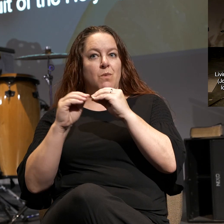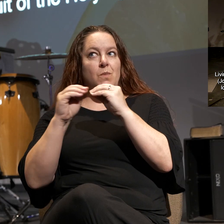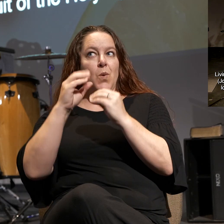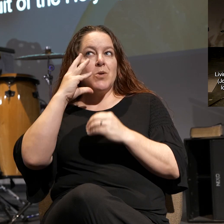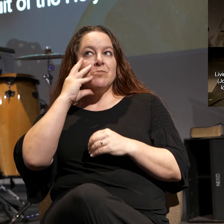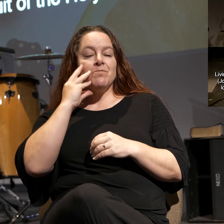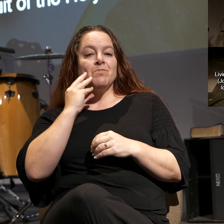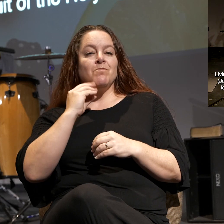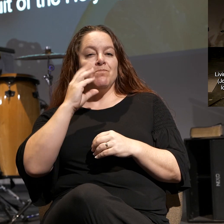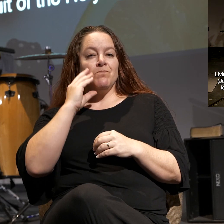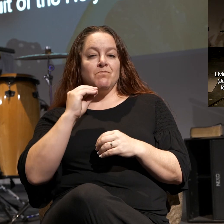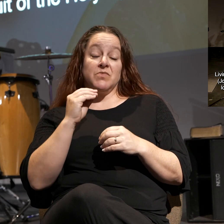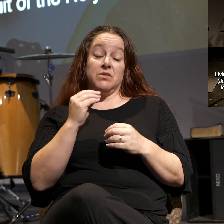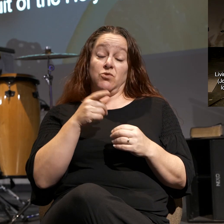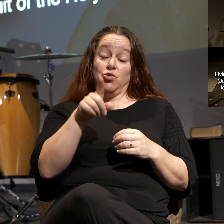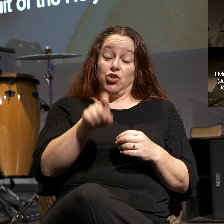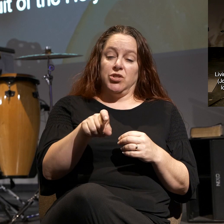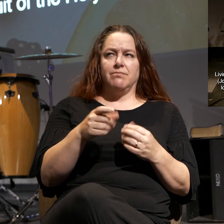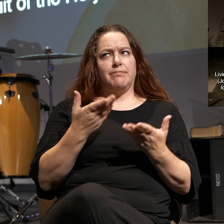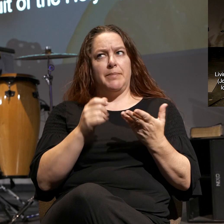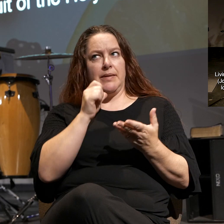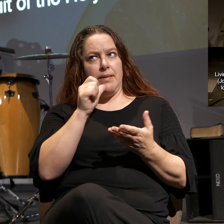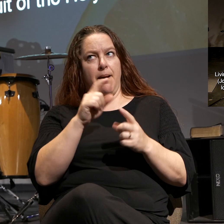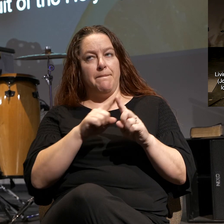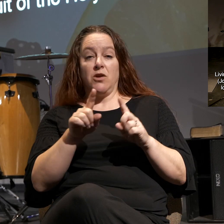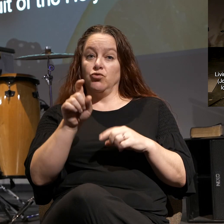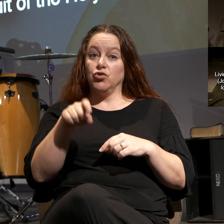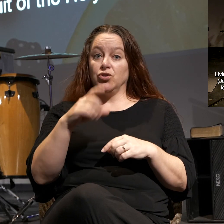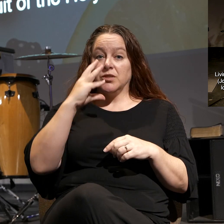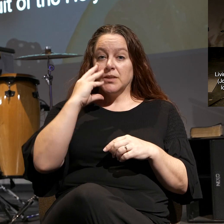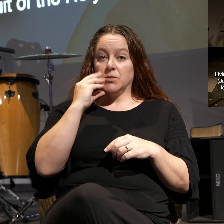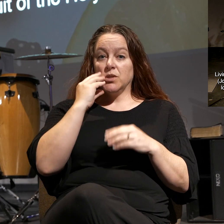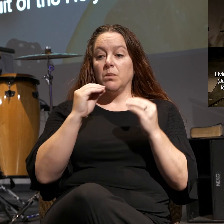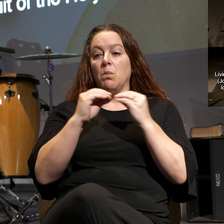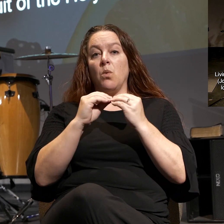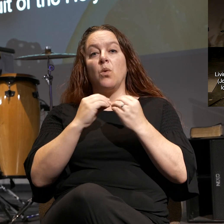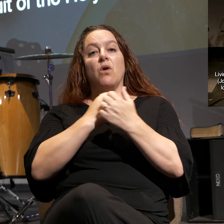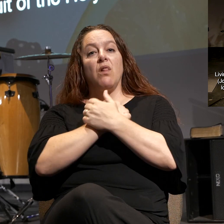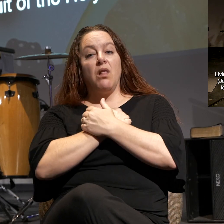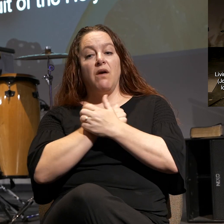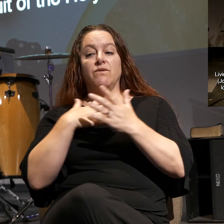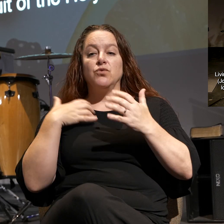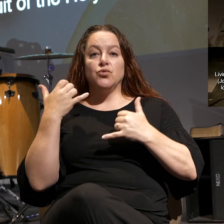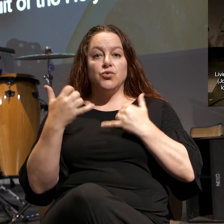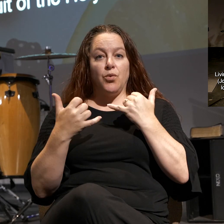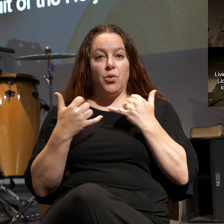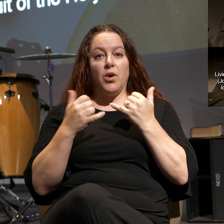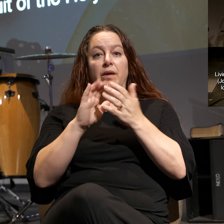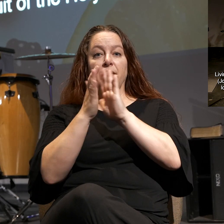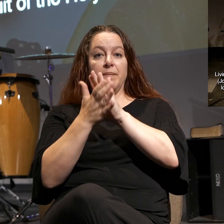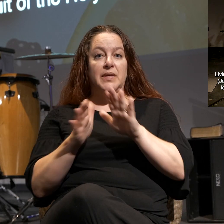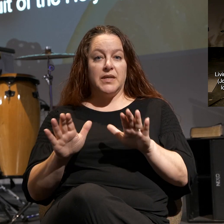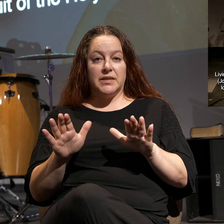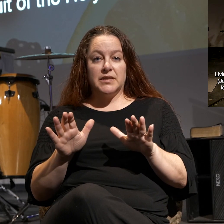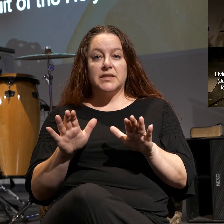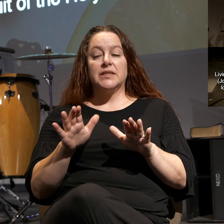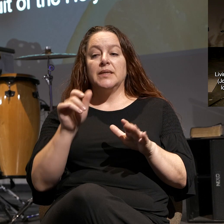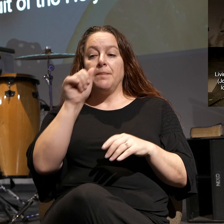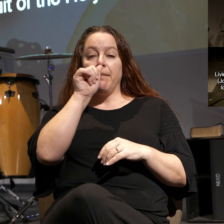we'll talk about why we might not be, but you should be experiencing more love, joy, peace,